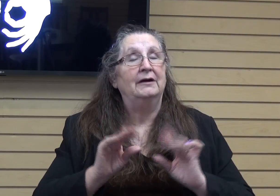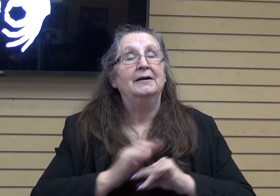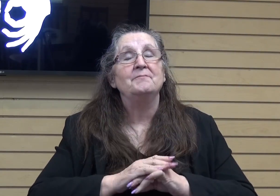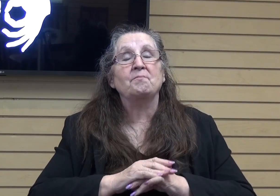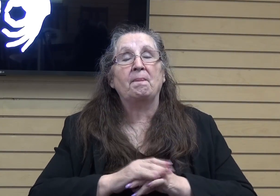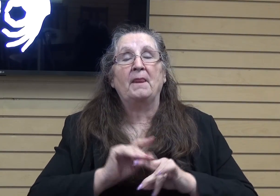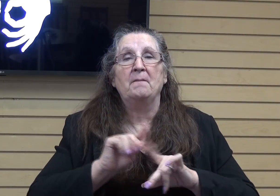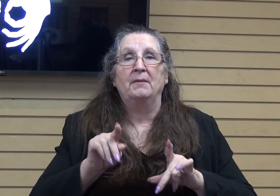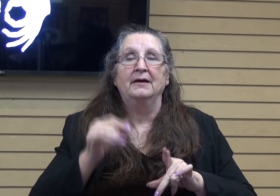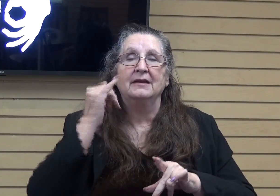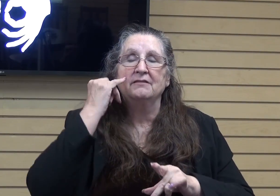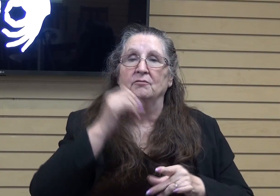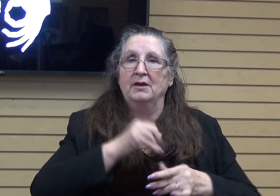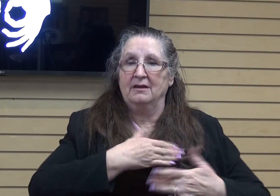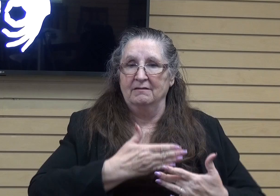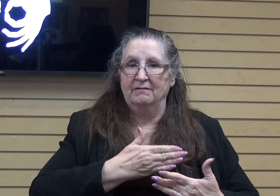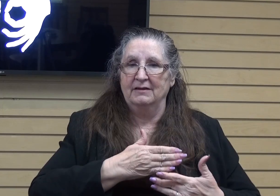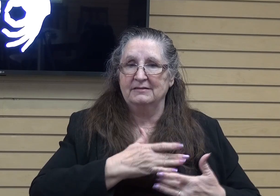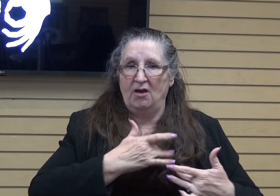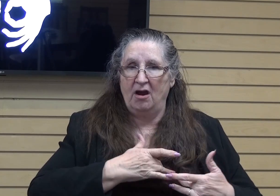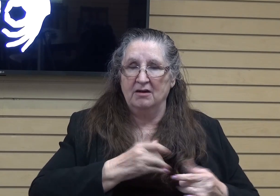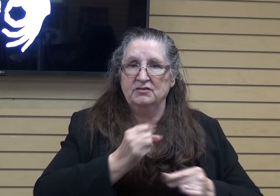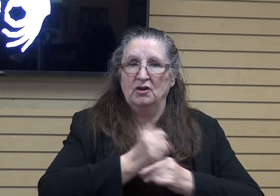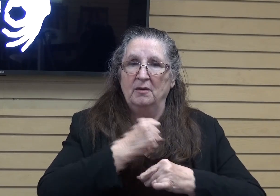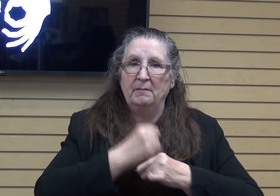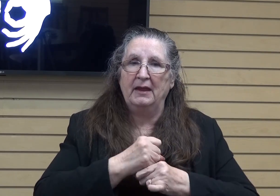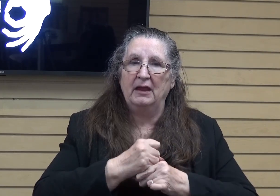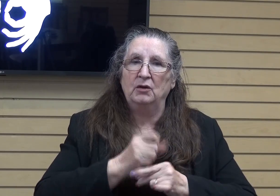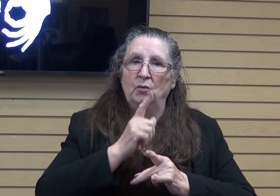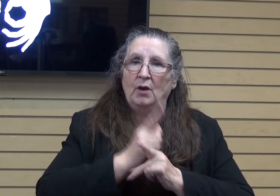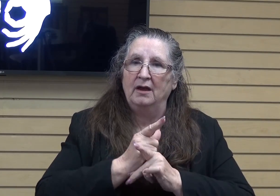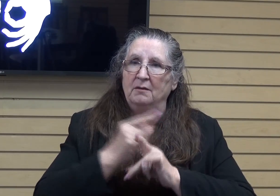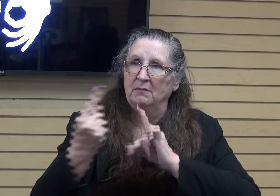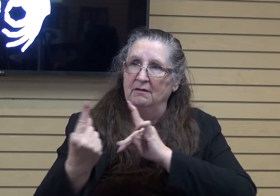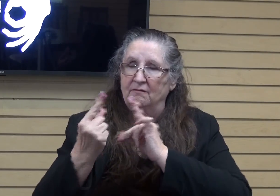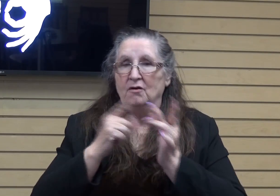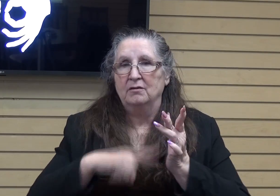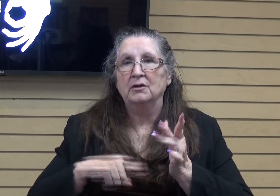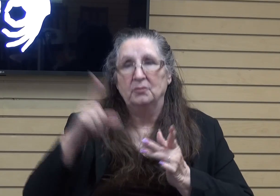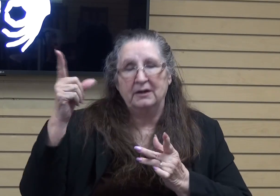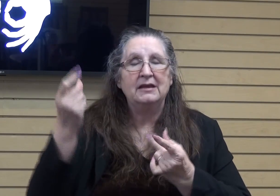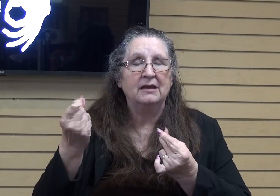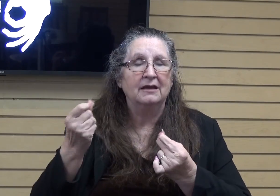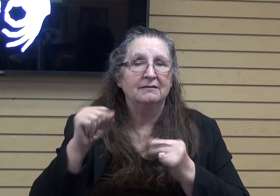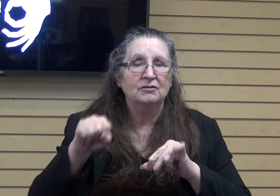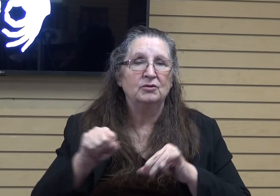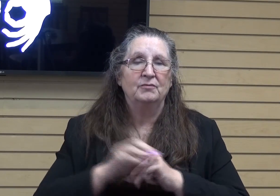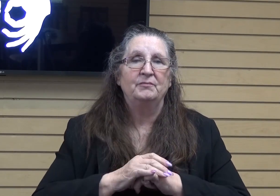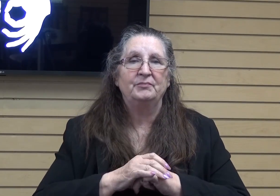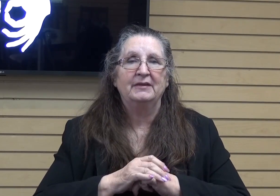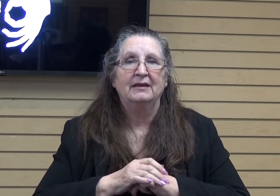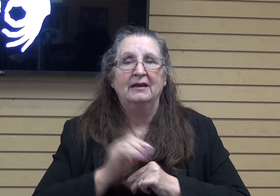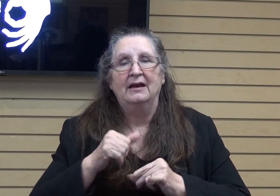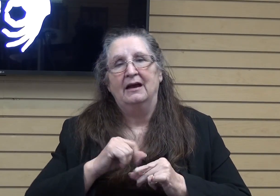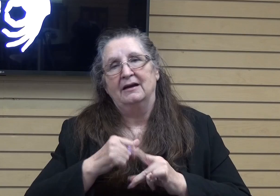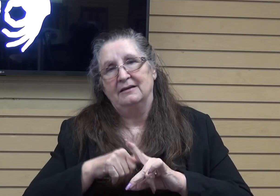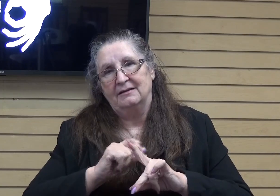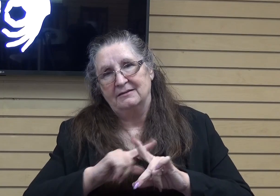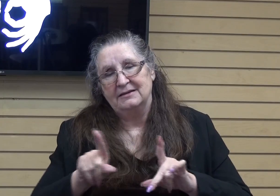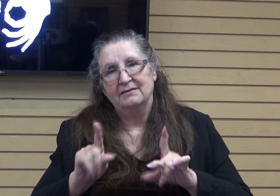when we confess to God, our hearts are right before the Lord, what He can do. And then just in another situation, and the reason why